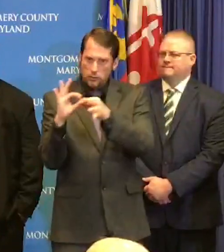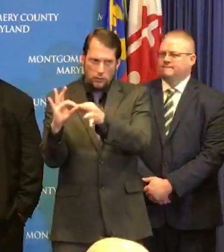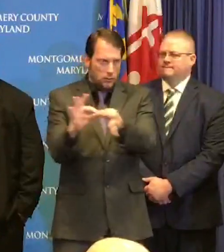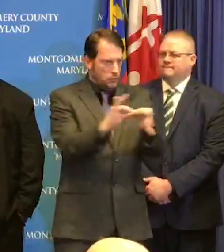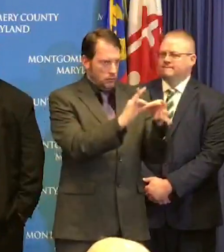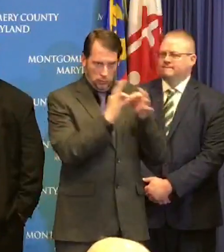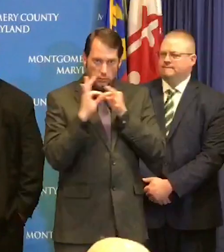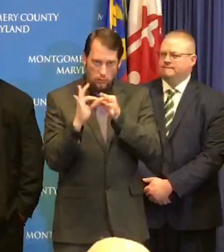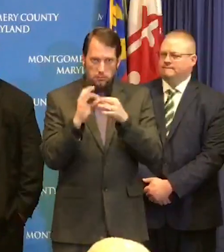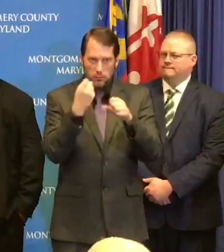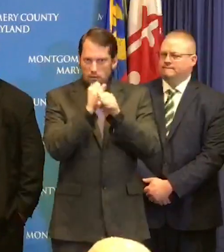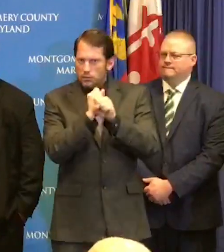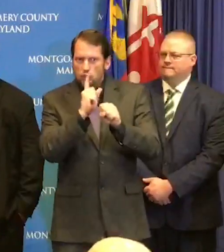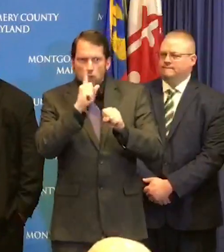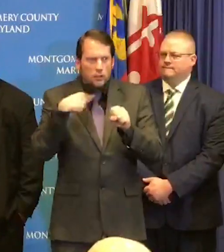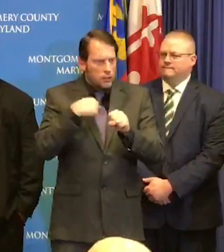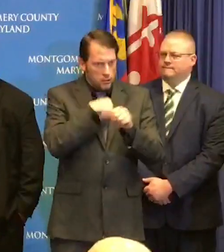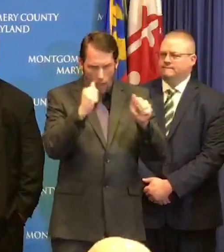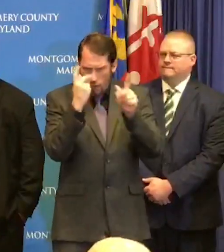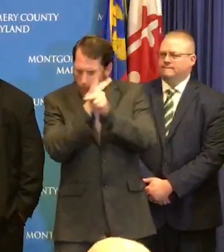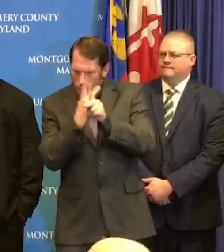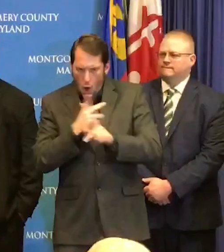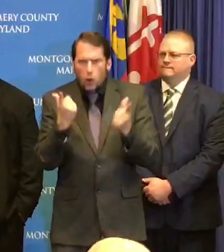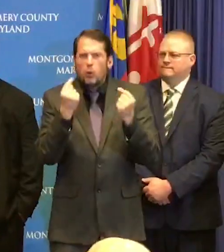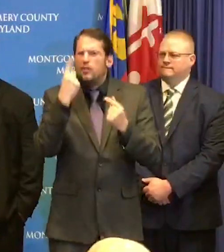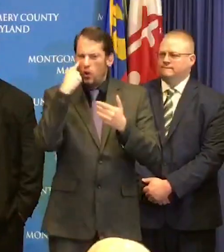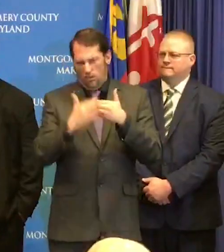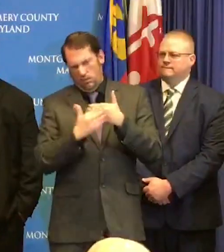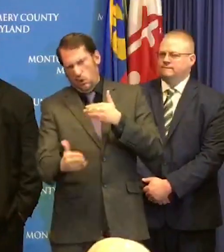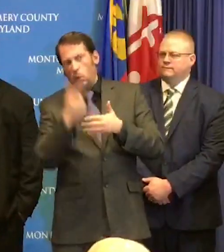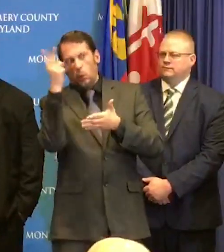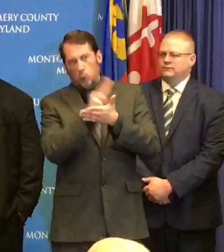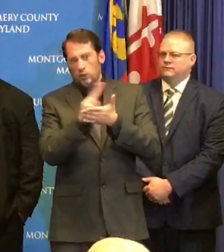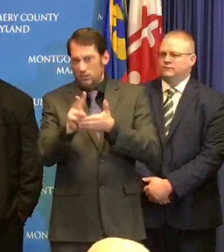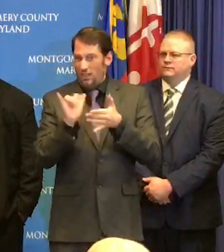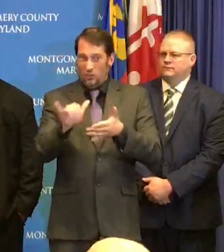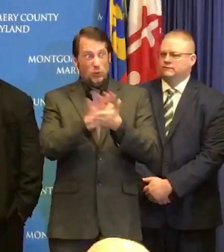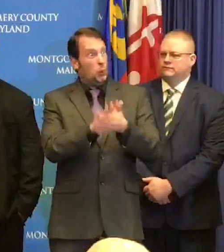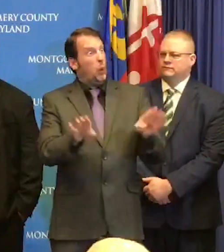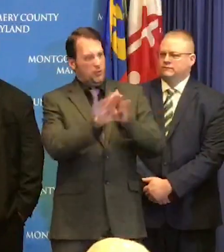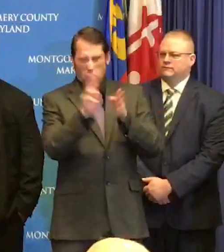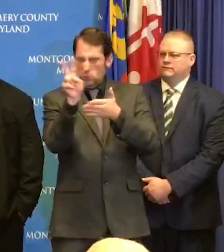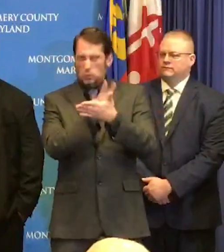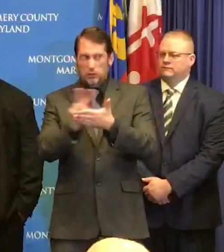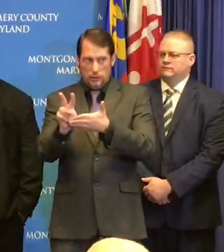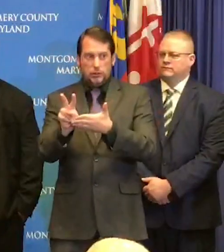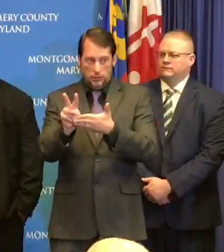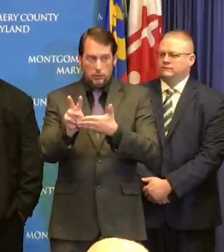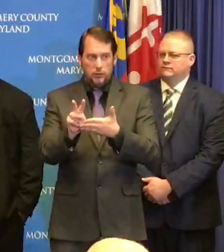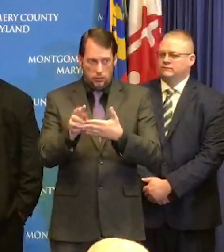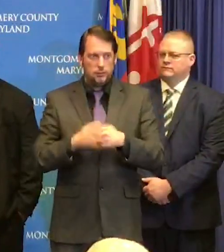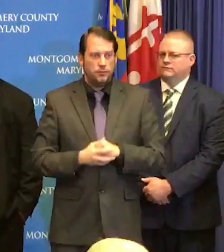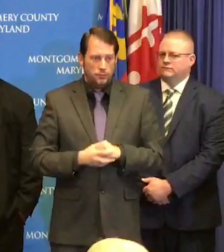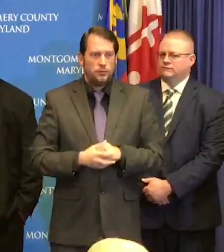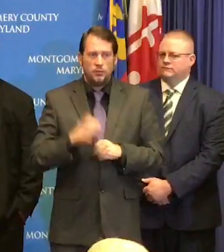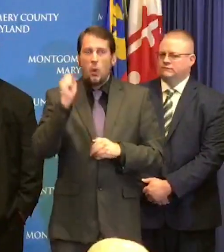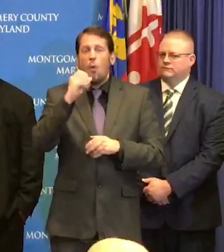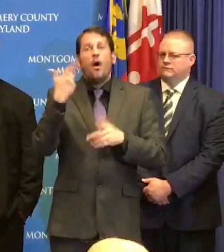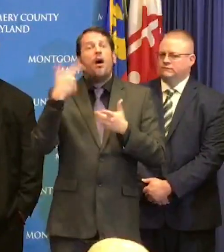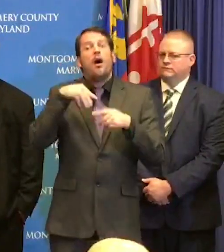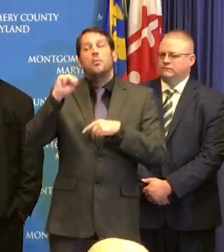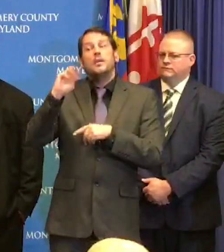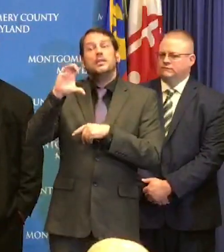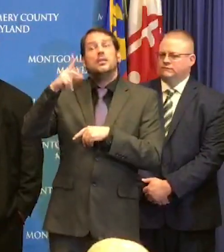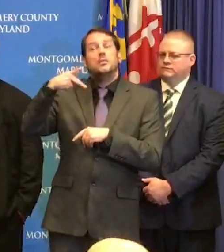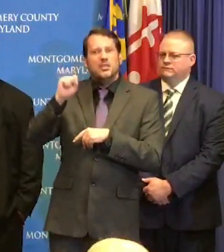are closed so we are going to continue to update our web page that we have on the MCPS website dedicated to COVID-19